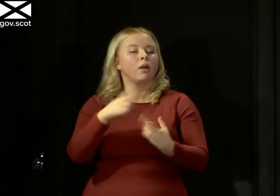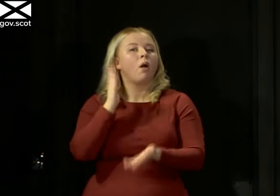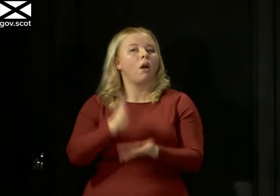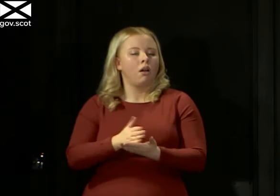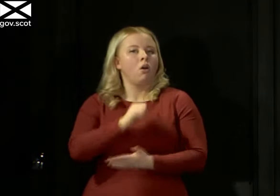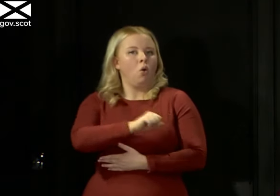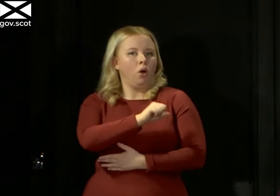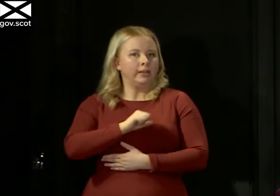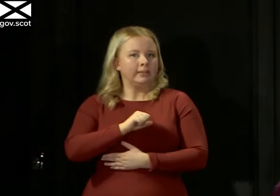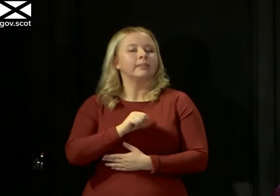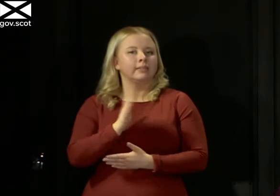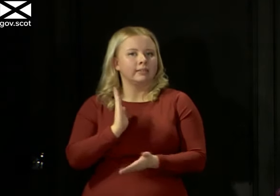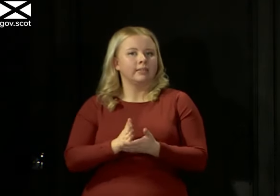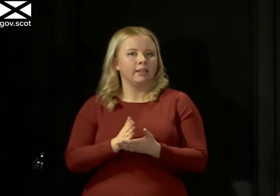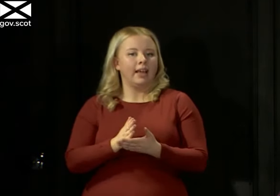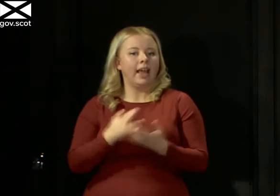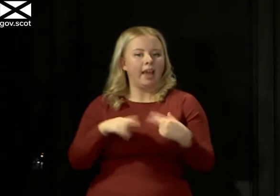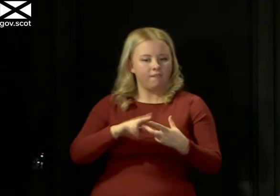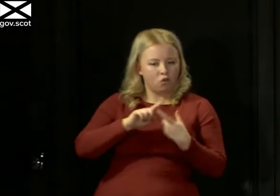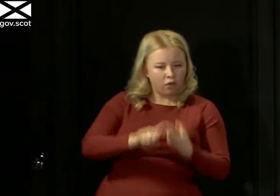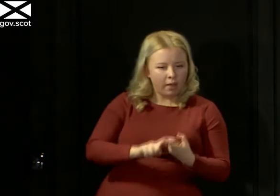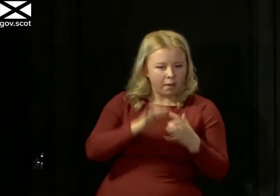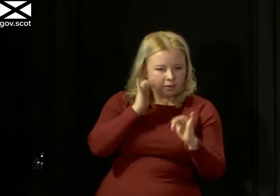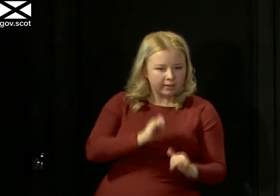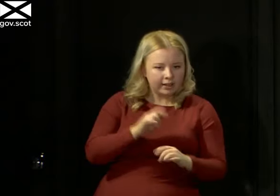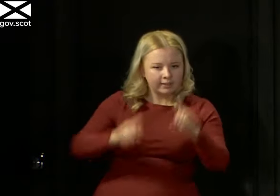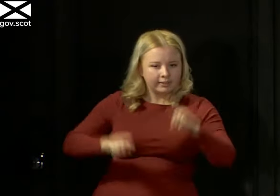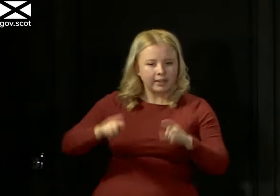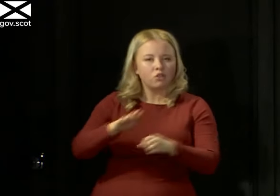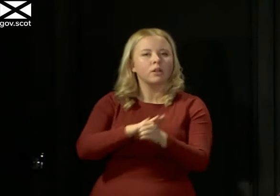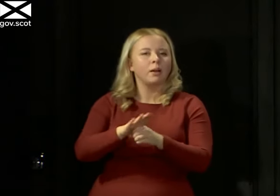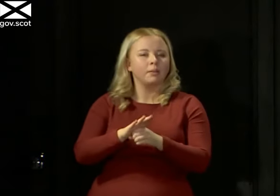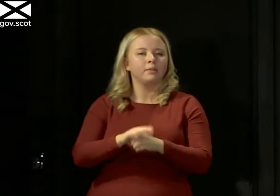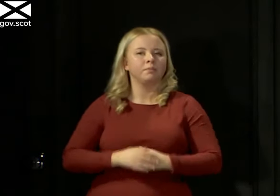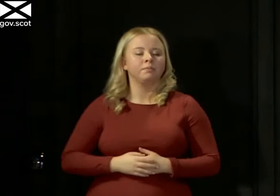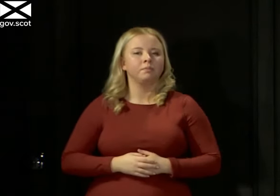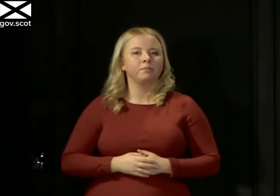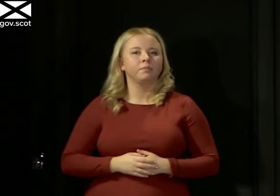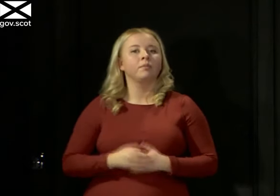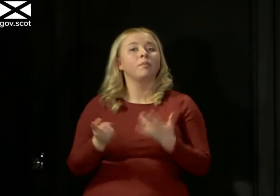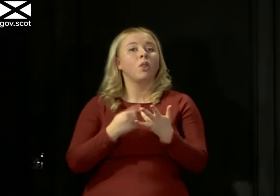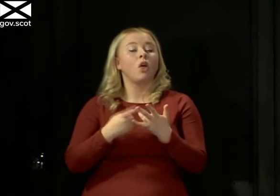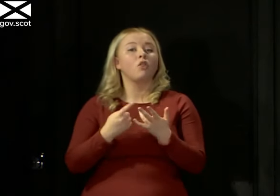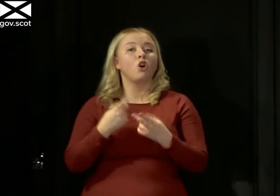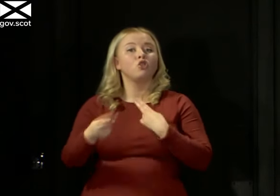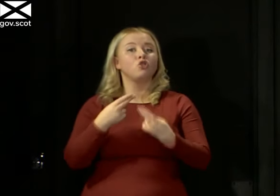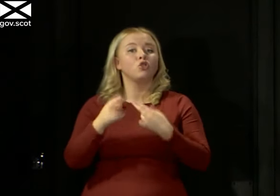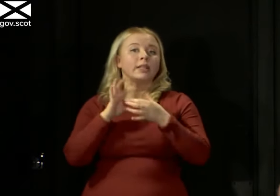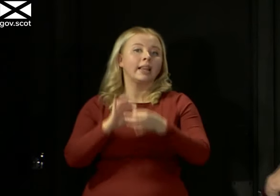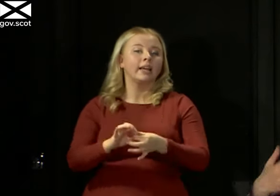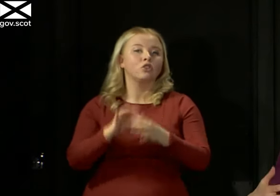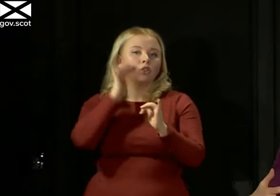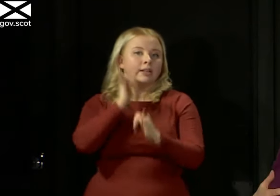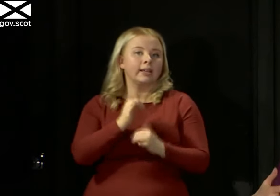relative reliability of the test in these different circumstances. Of course, the other news today around testing is